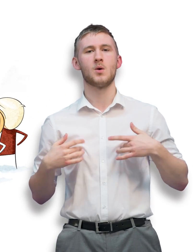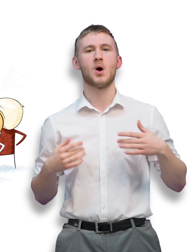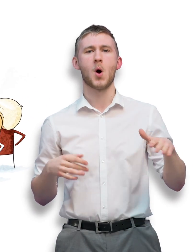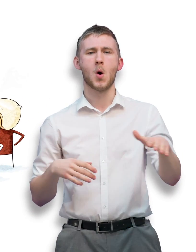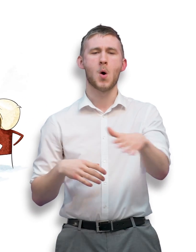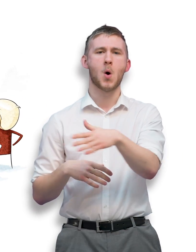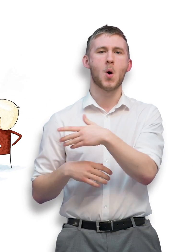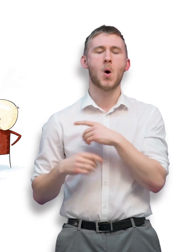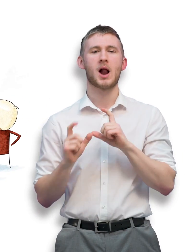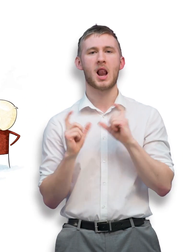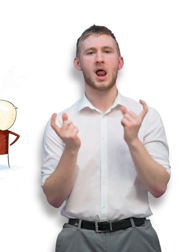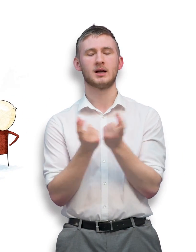her with hope in their eyes